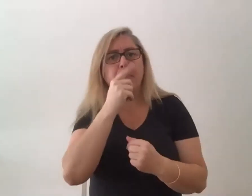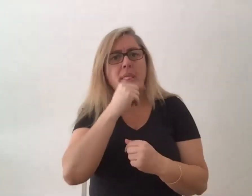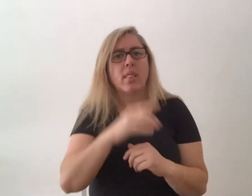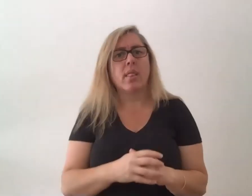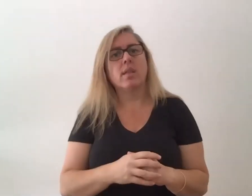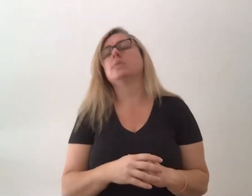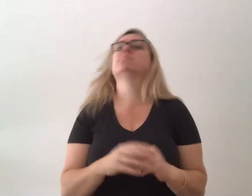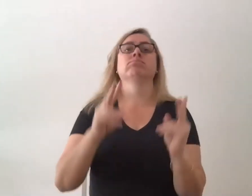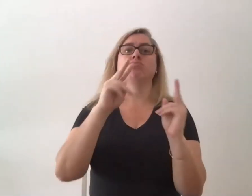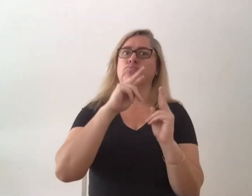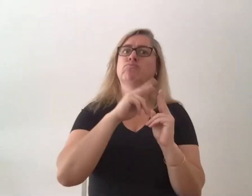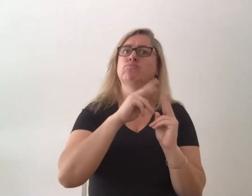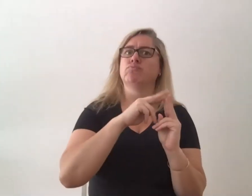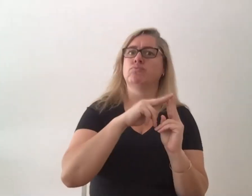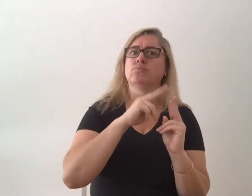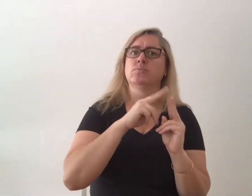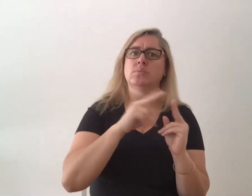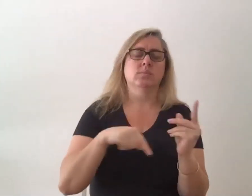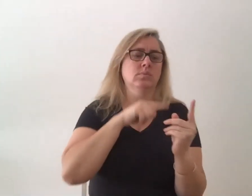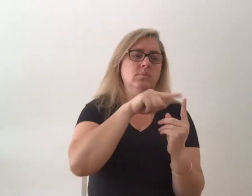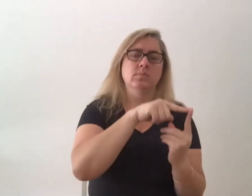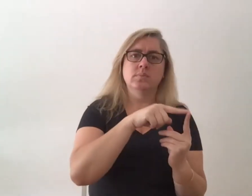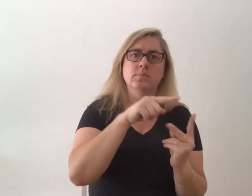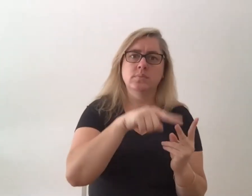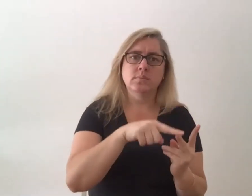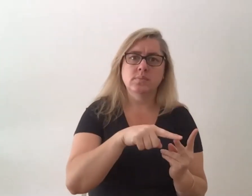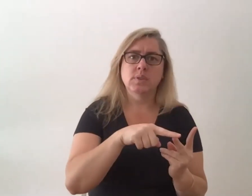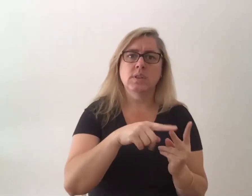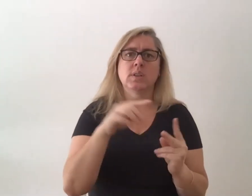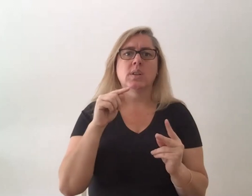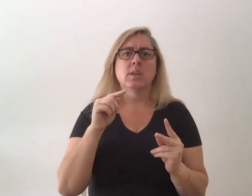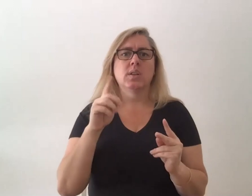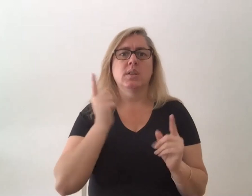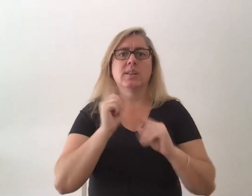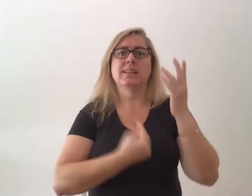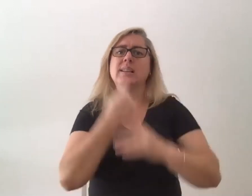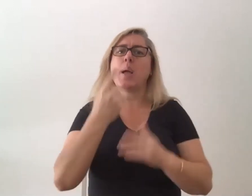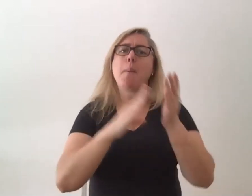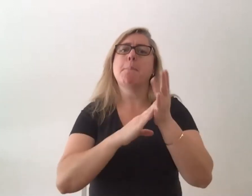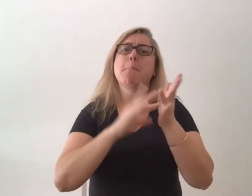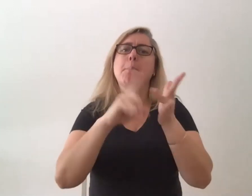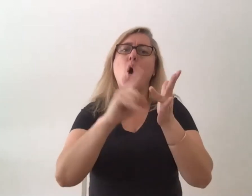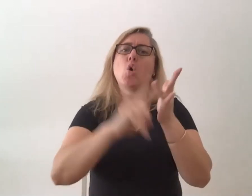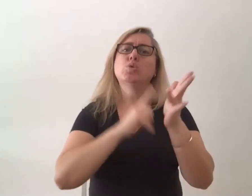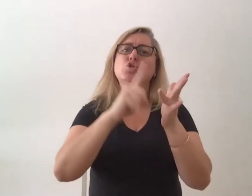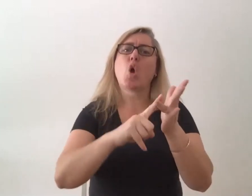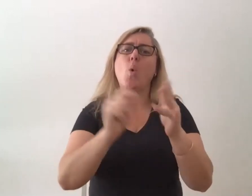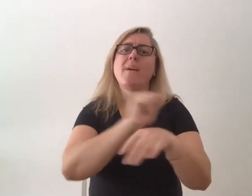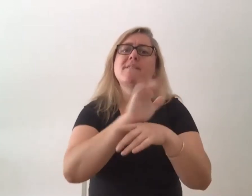two major things I'm working on at the moment. I've just come off Mojo Film Festival, which celebrates World